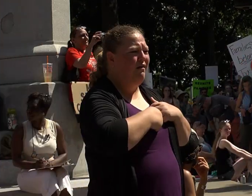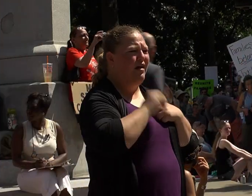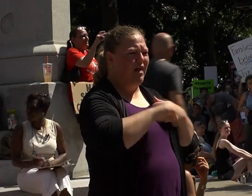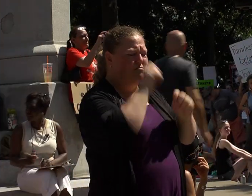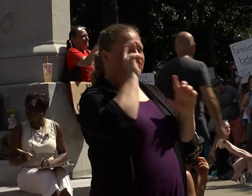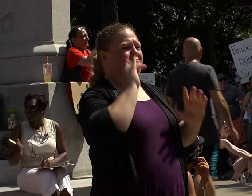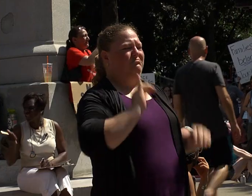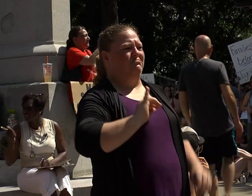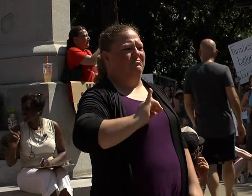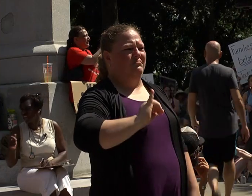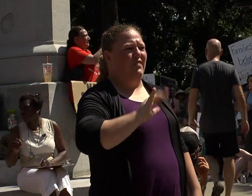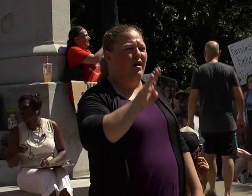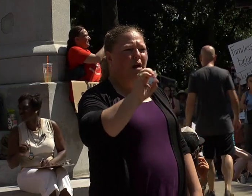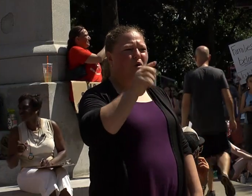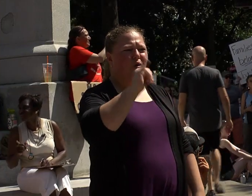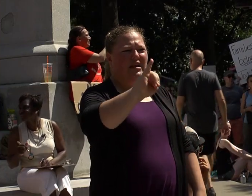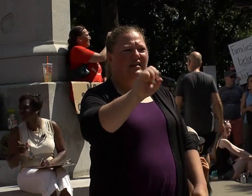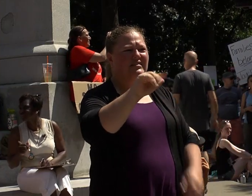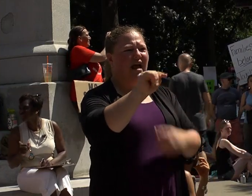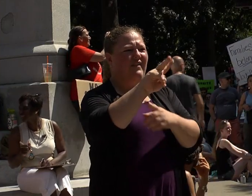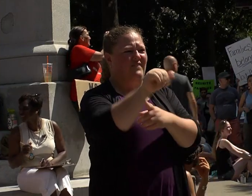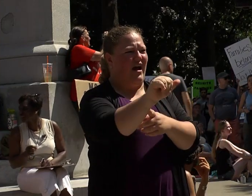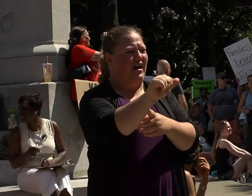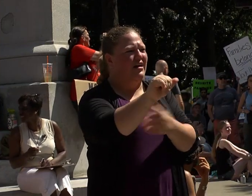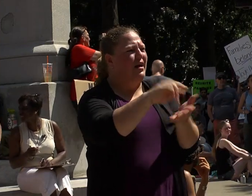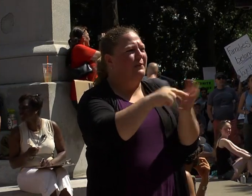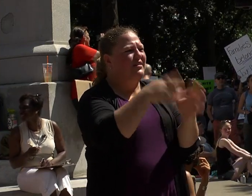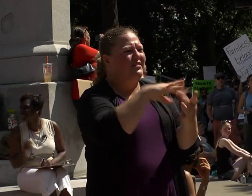The bodhisattva is a spiritual warrior